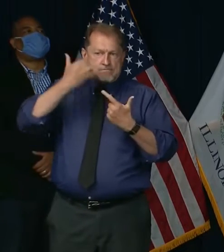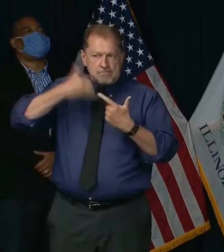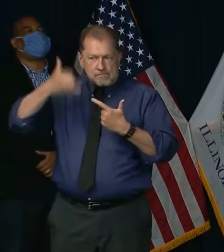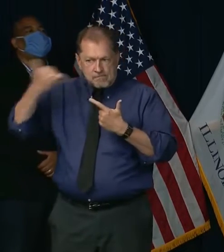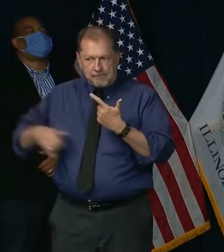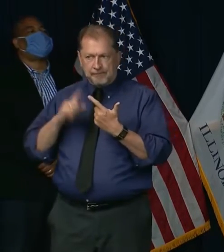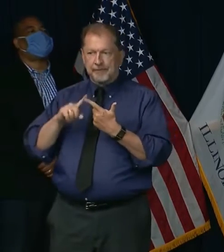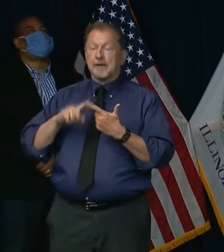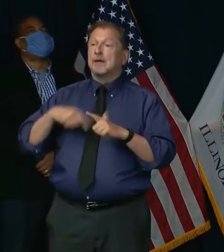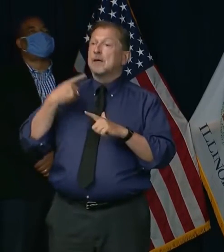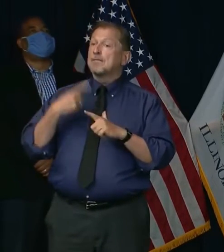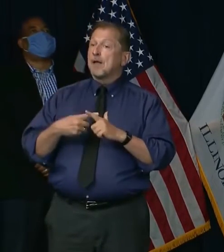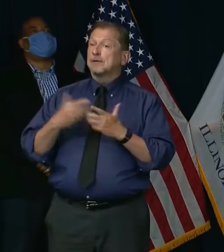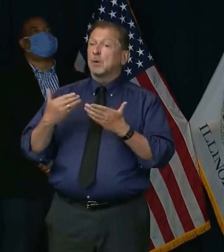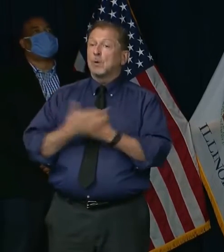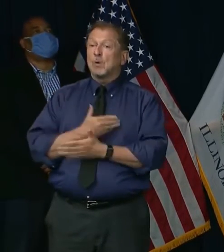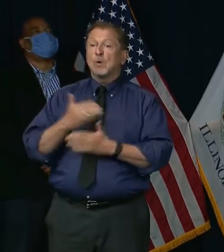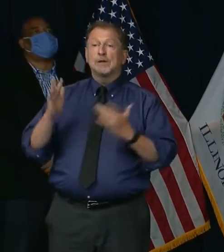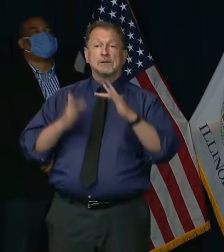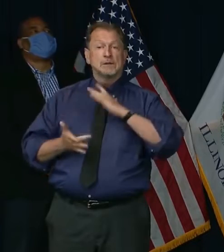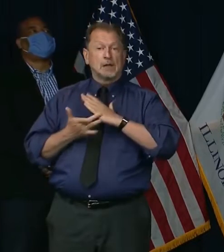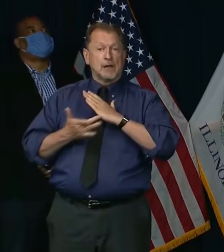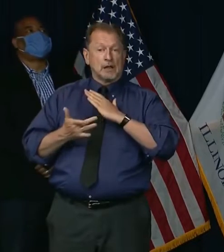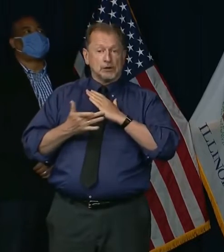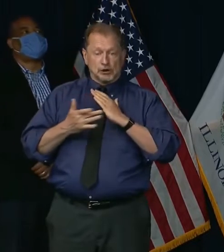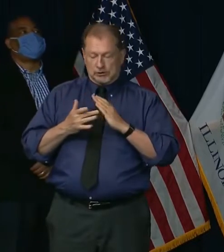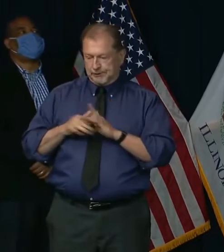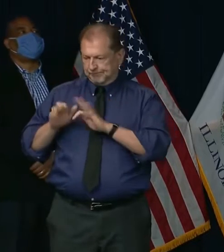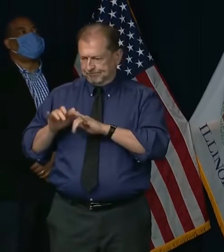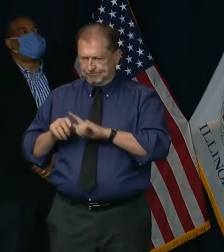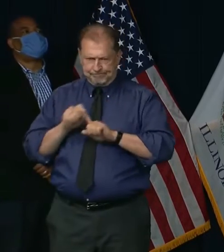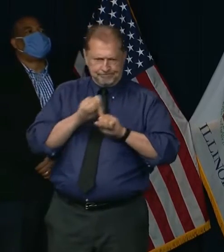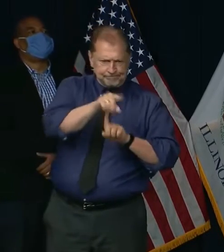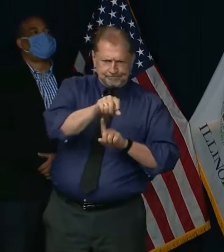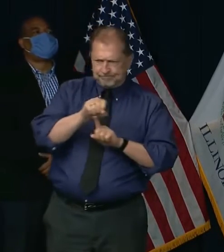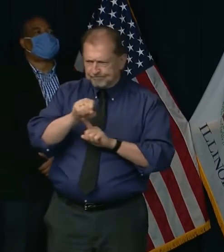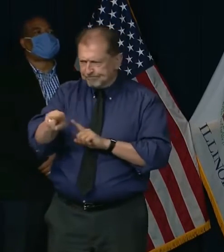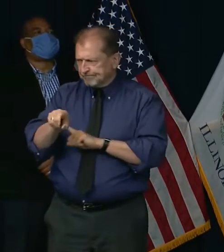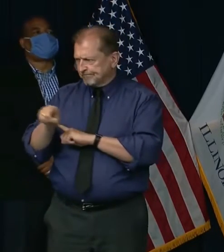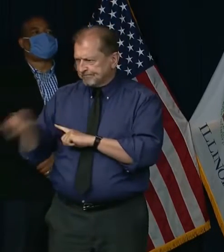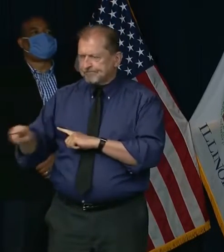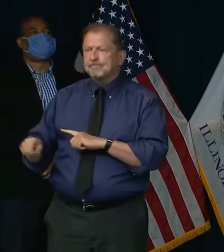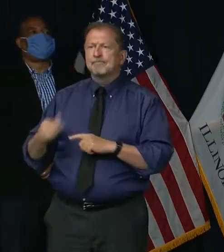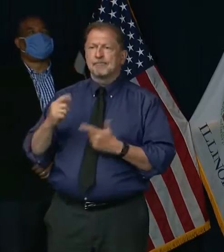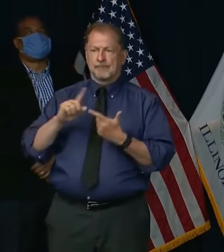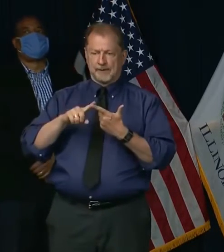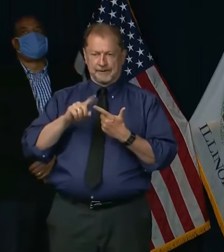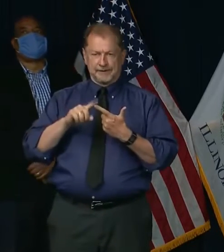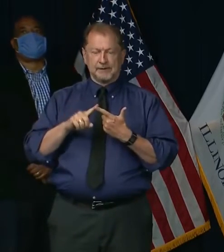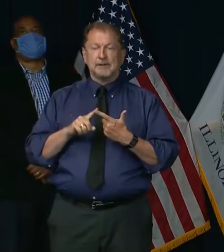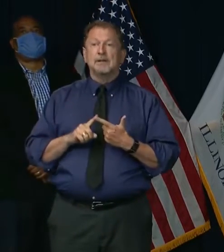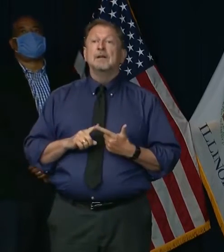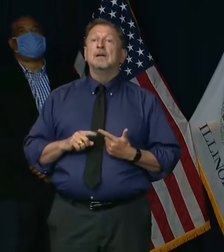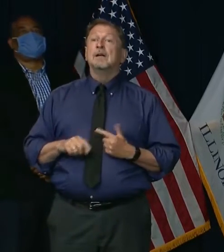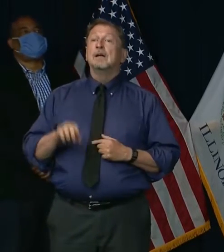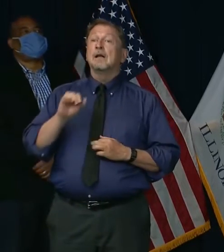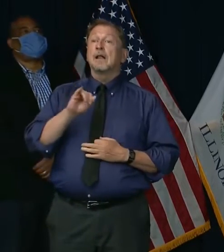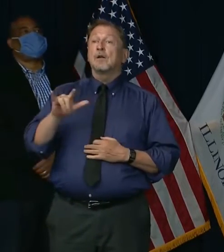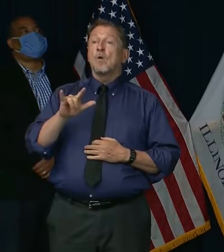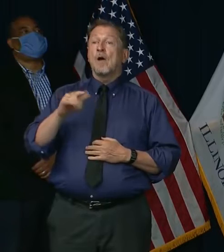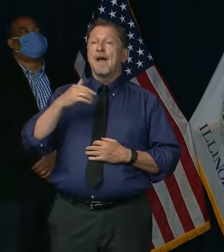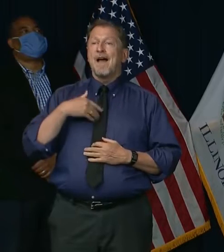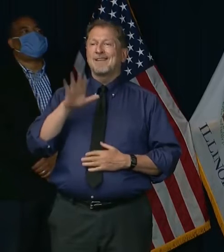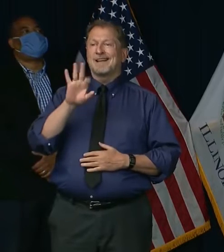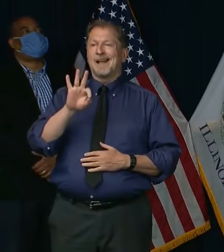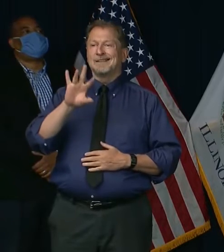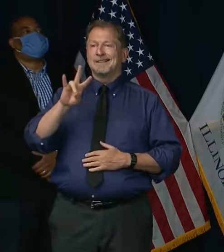technology, to multiply those new tracers' effectiveness. All 97 of Illinois' local